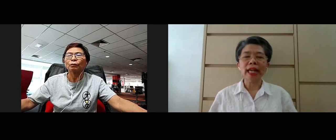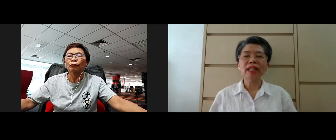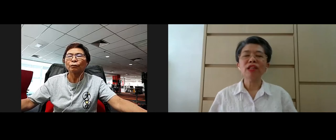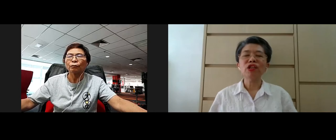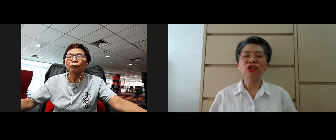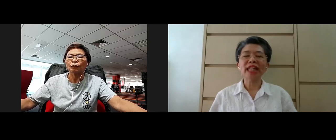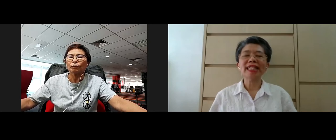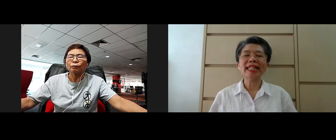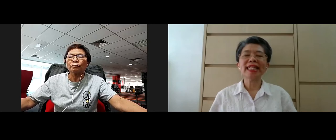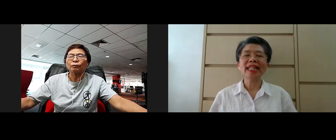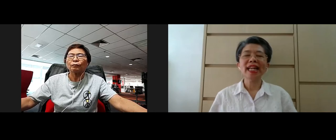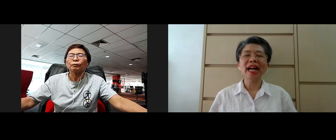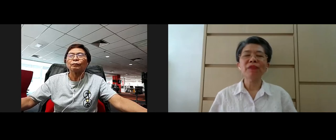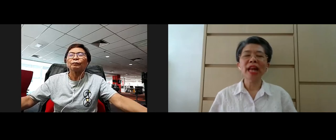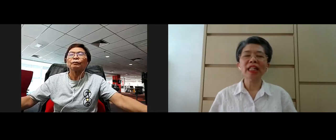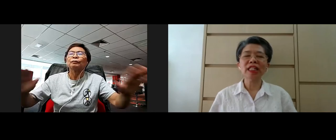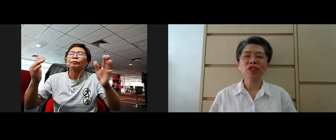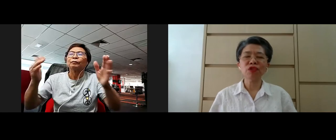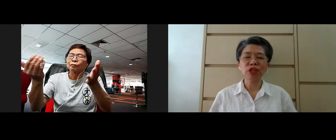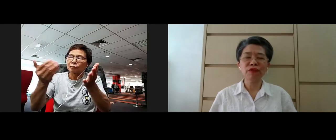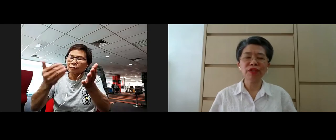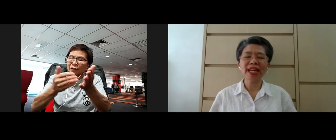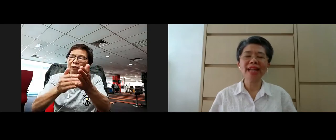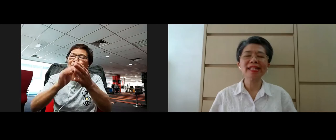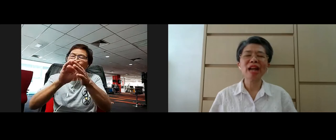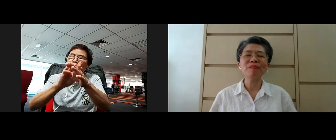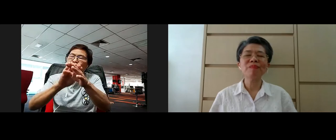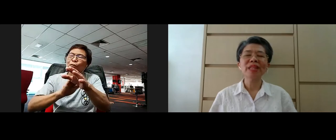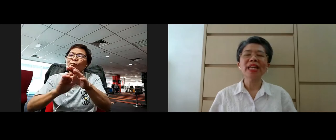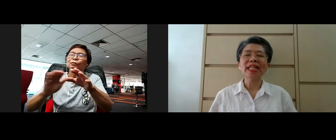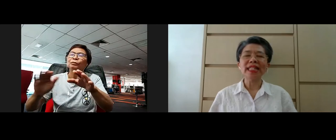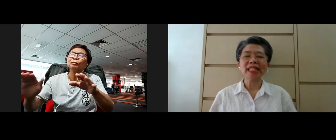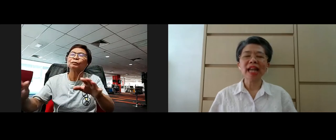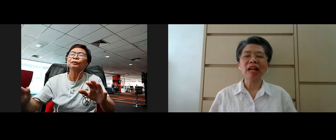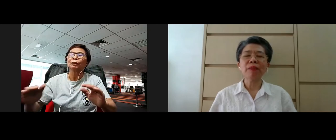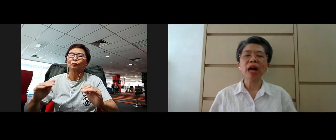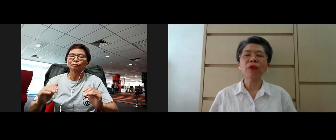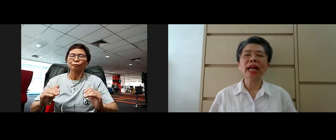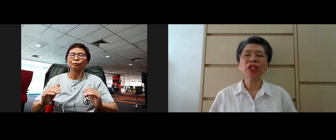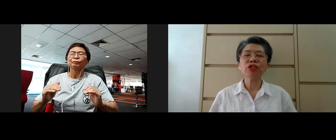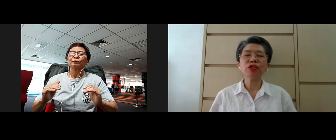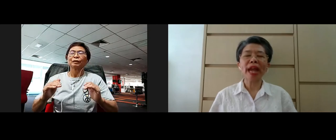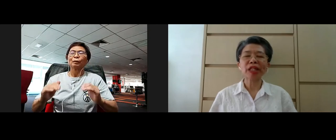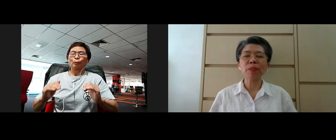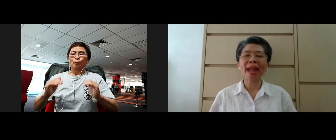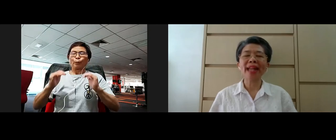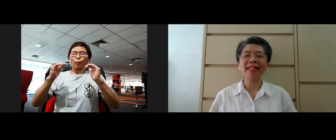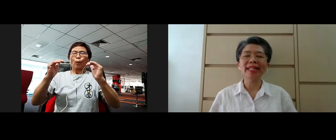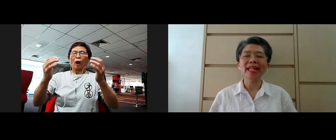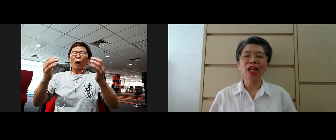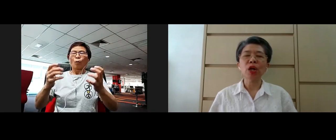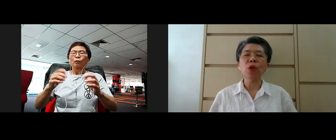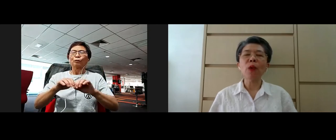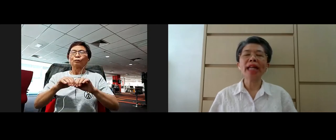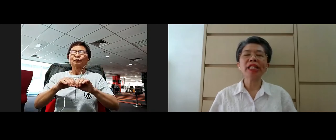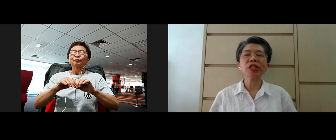again, gently, I would like us to shift to the next step. This time, I would like you to expand